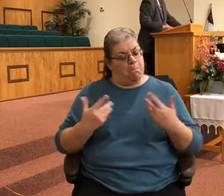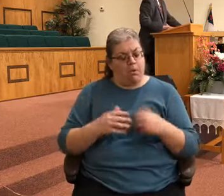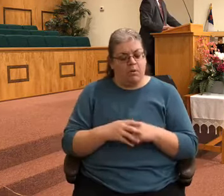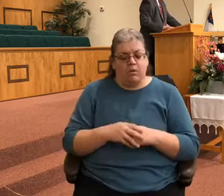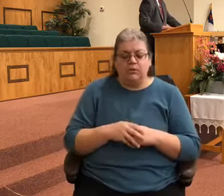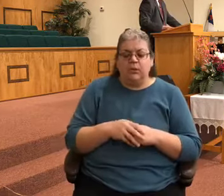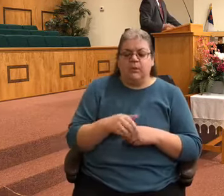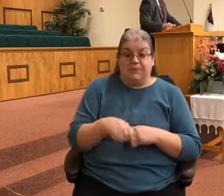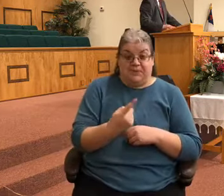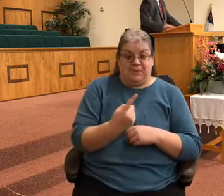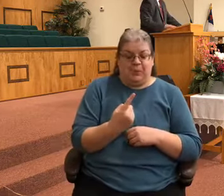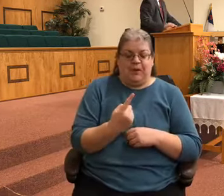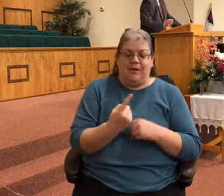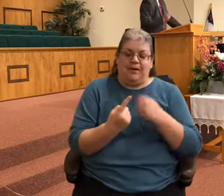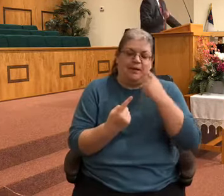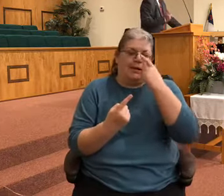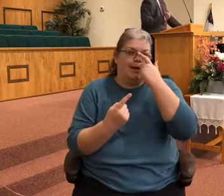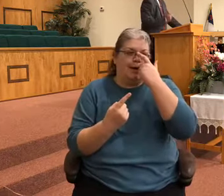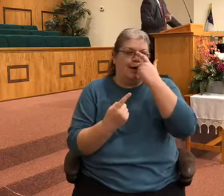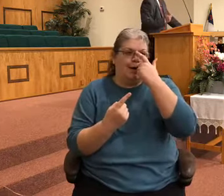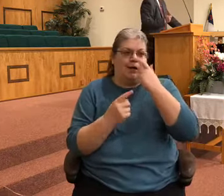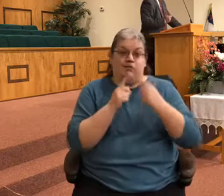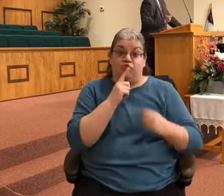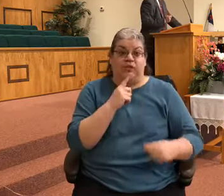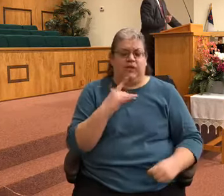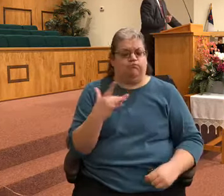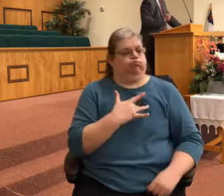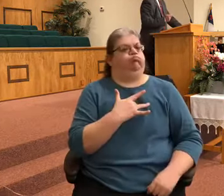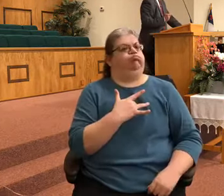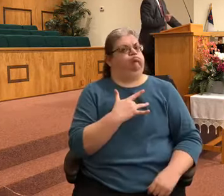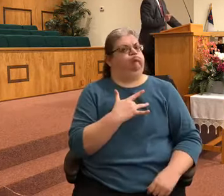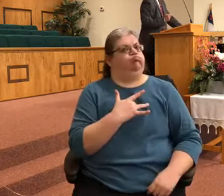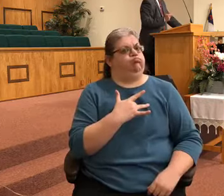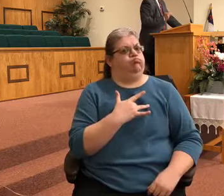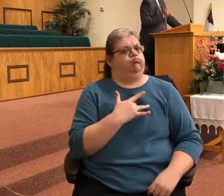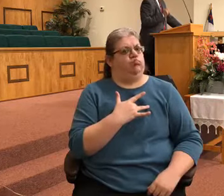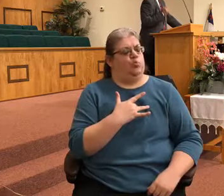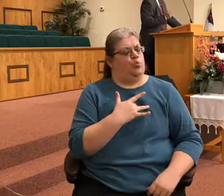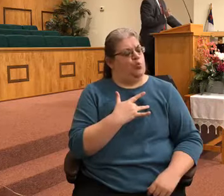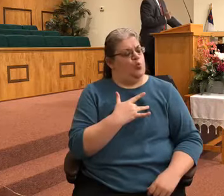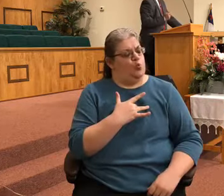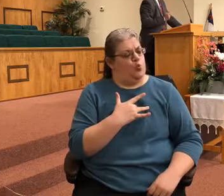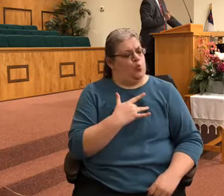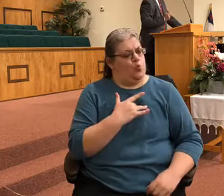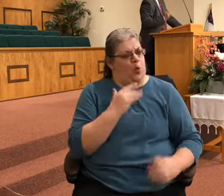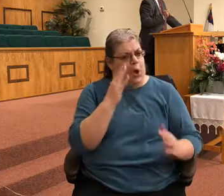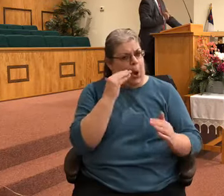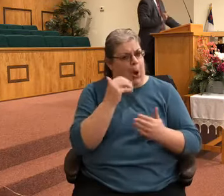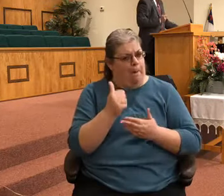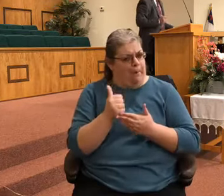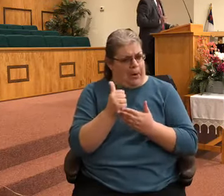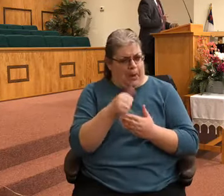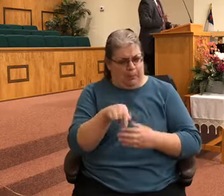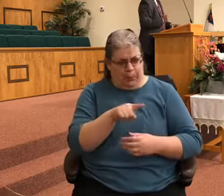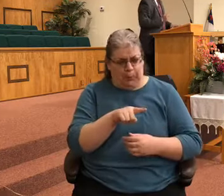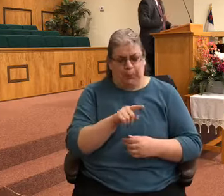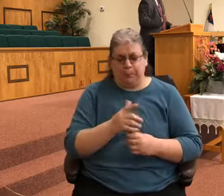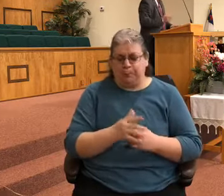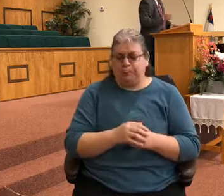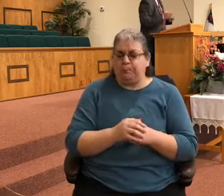it moved me. It moved me. And I hope it will help you. I really do. But it had the